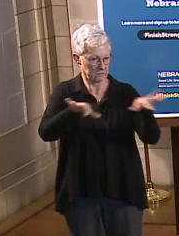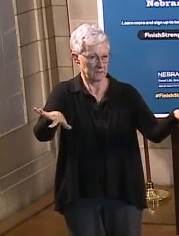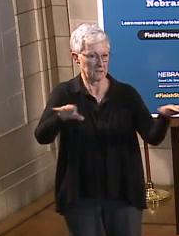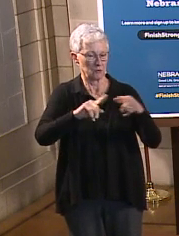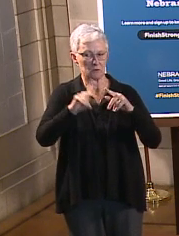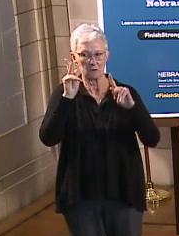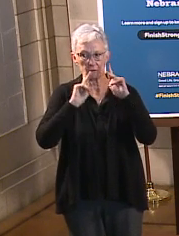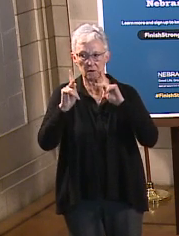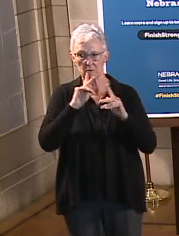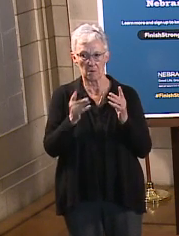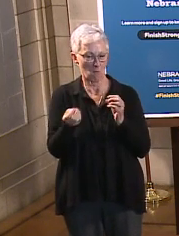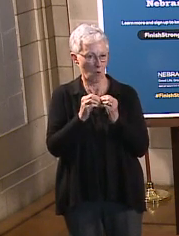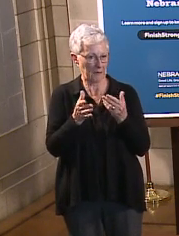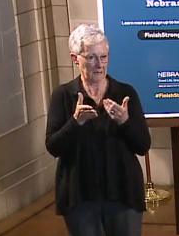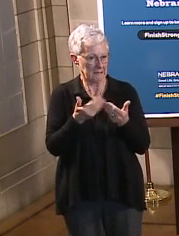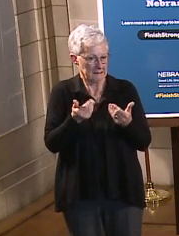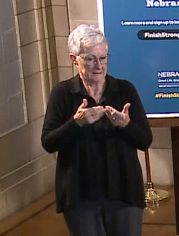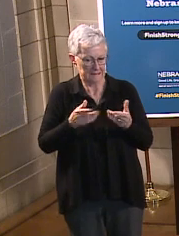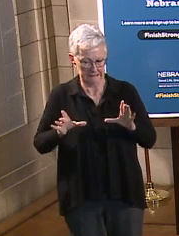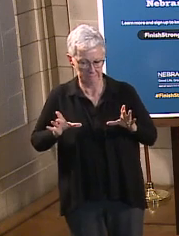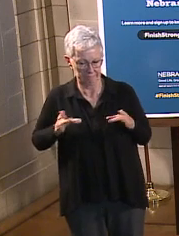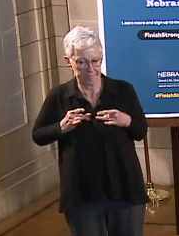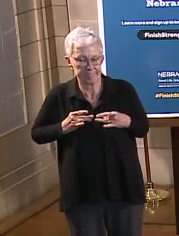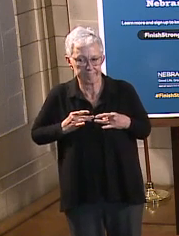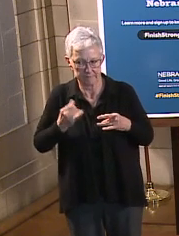standard or the wild type of COVID-19.